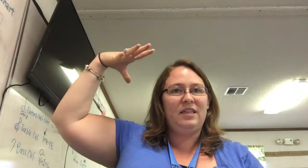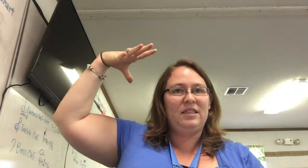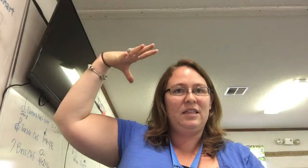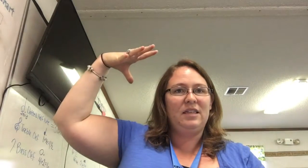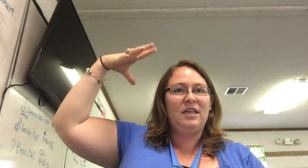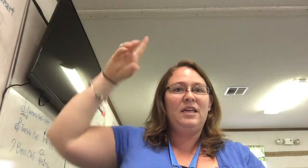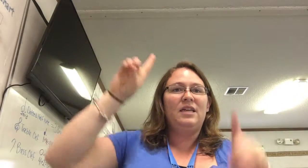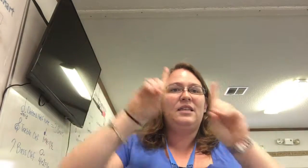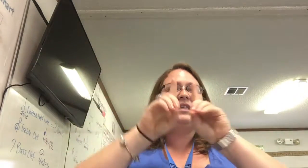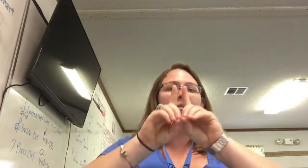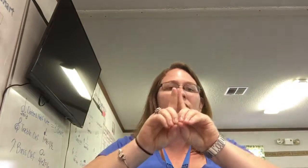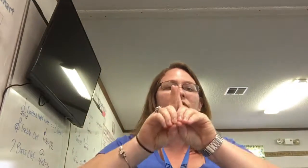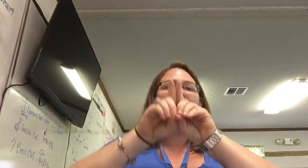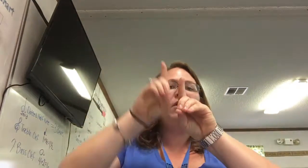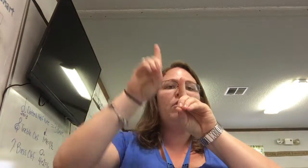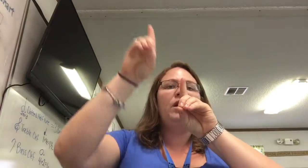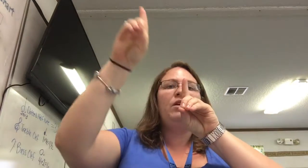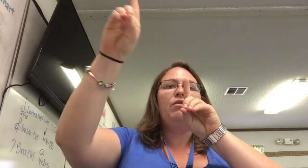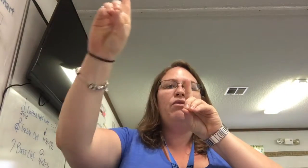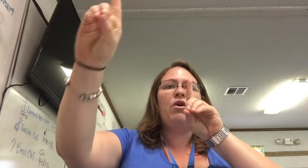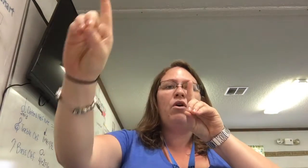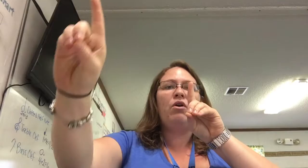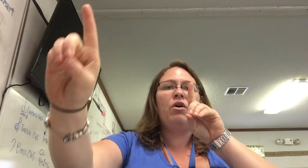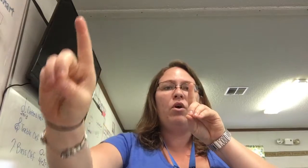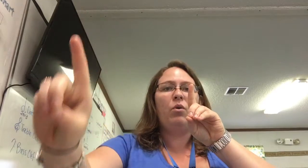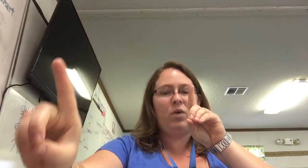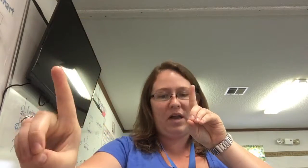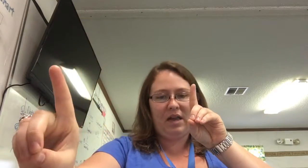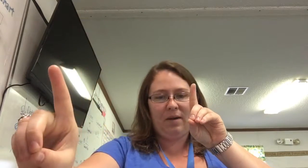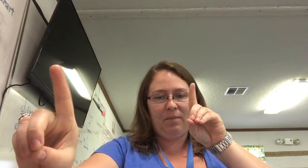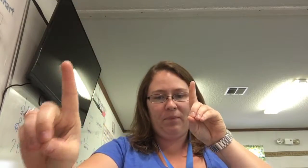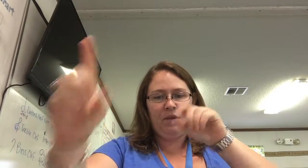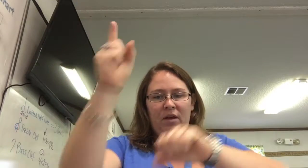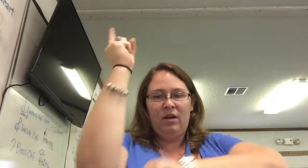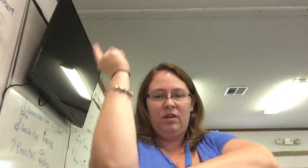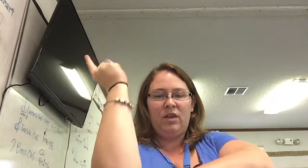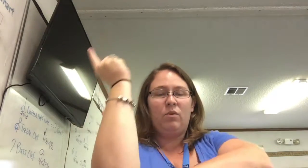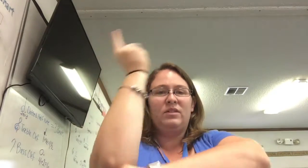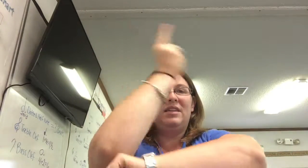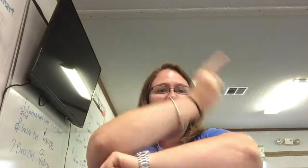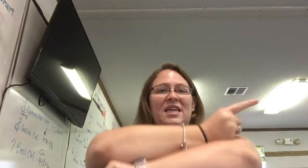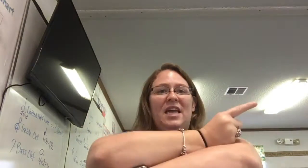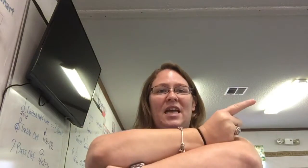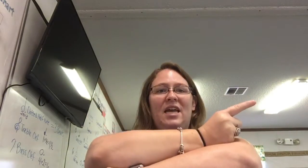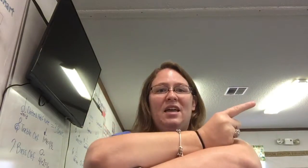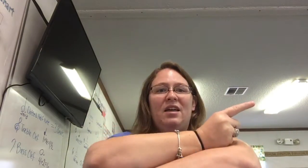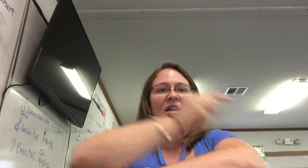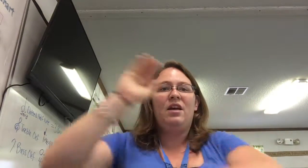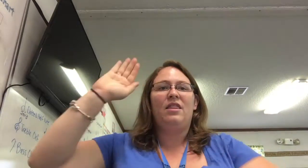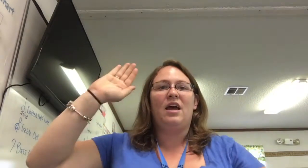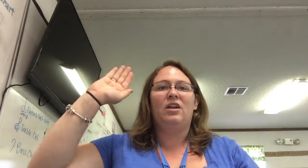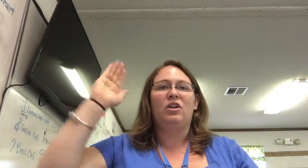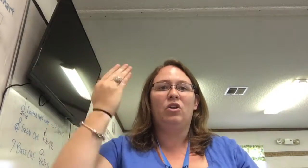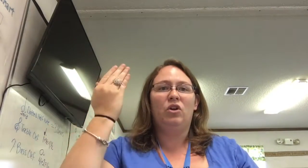seemed very far away. There was a day that looked